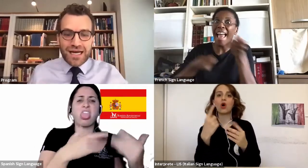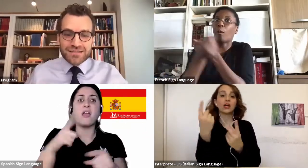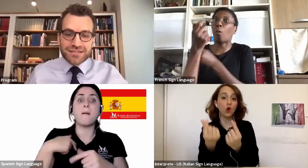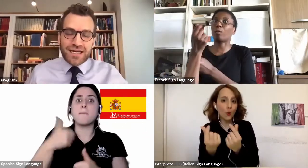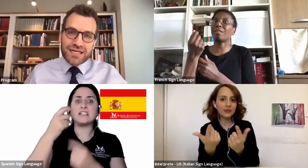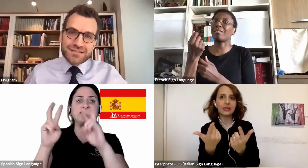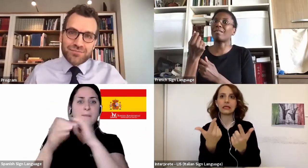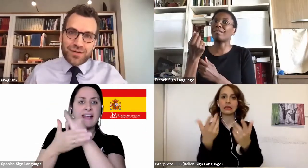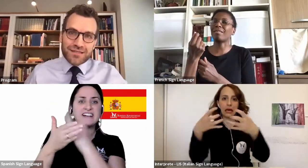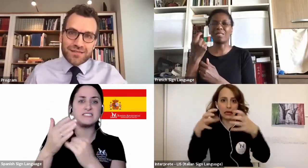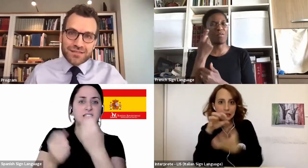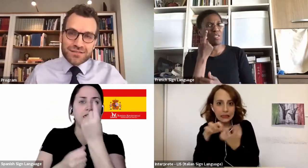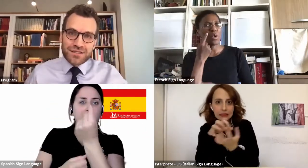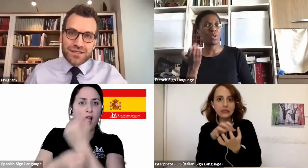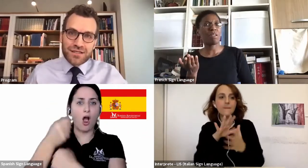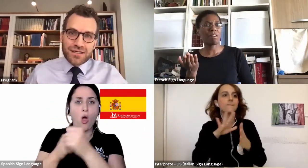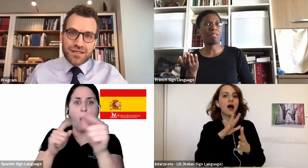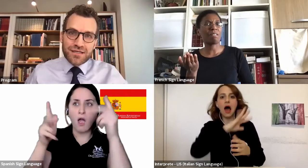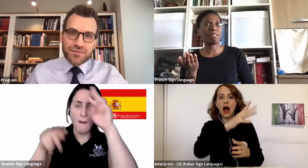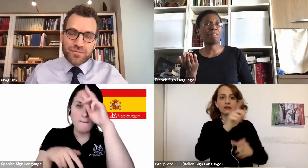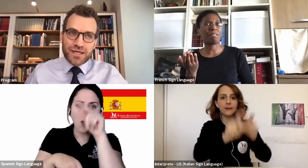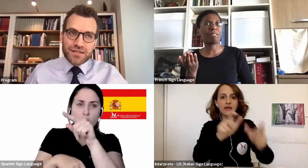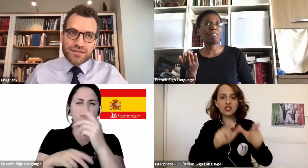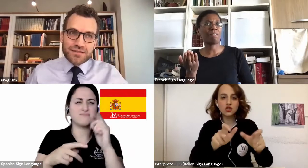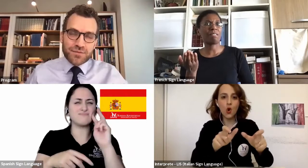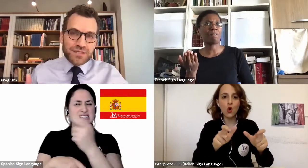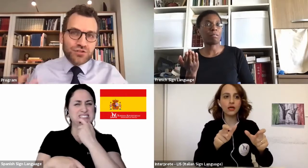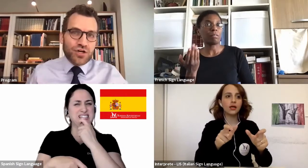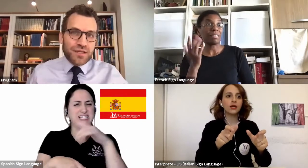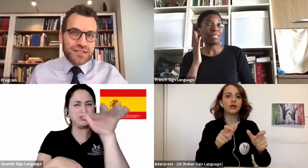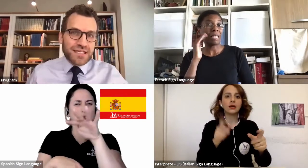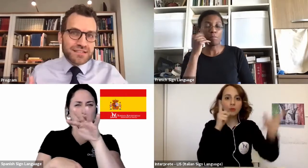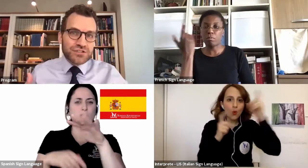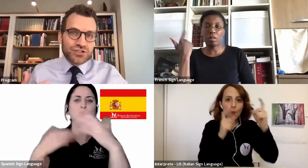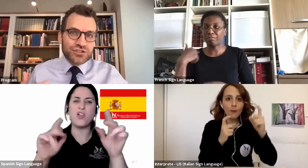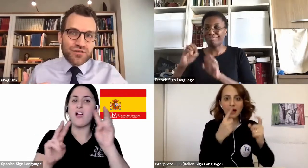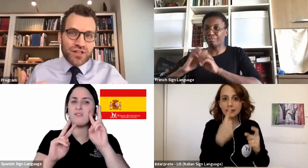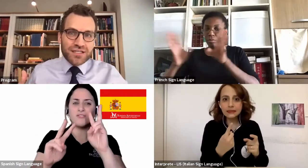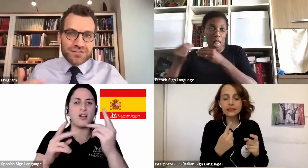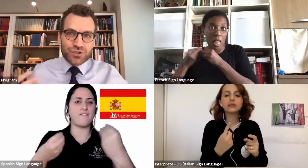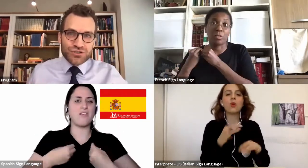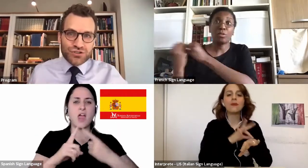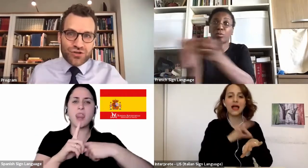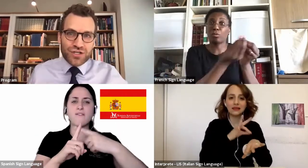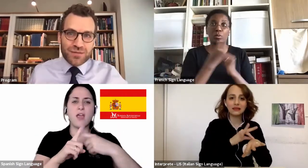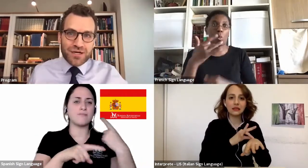it has impacted us. And sometimes I talk about this, that this is not just like, we're not just talking about